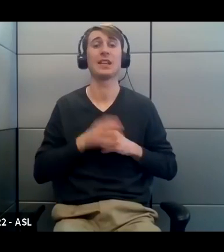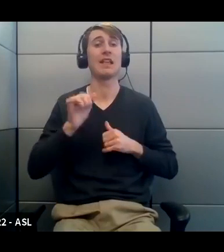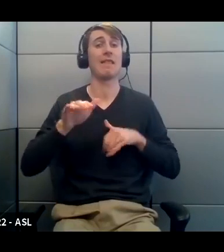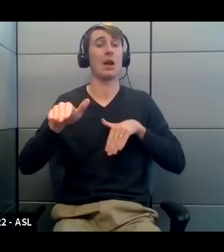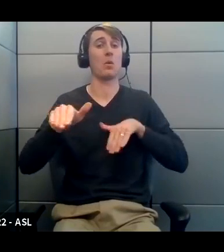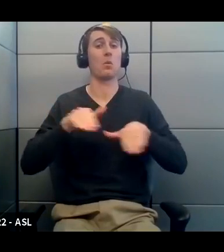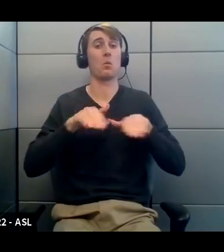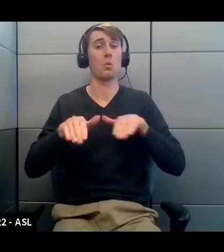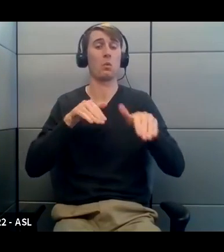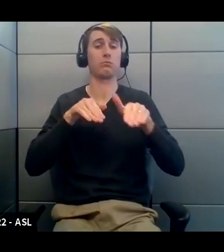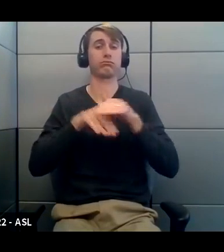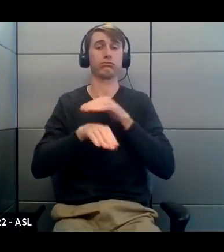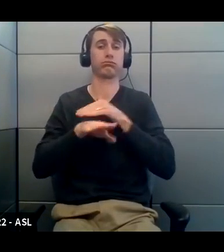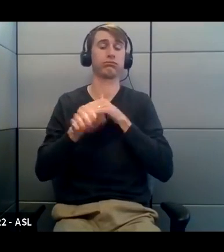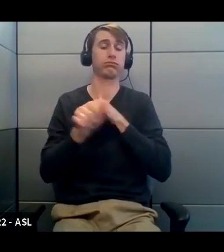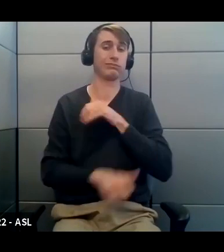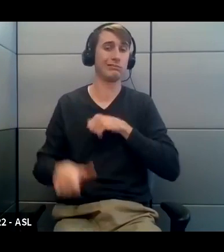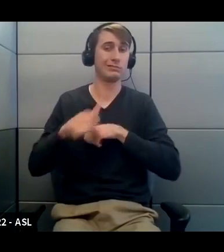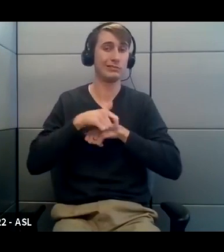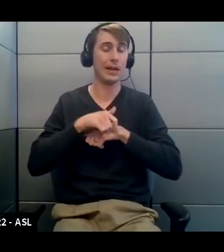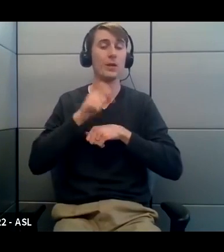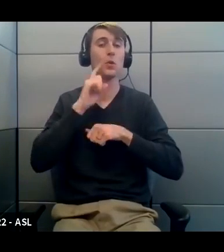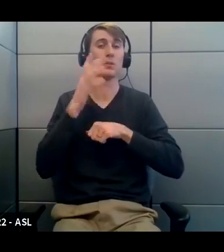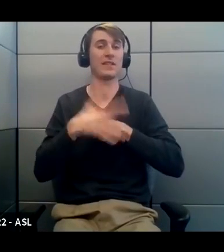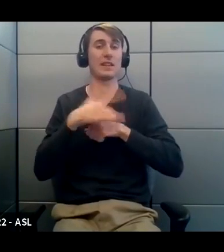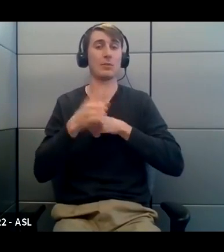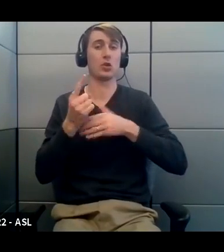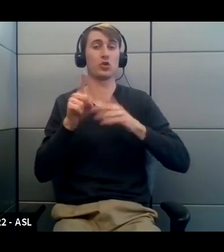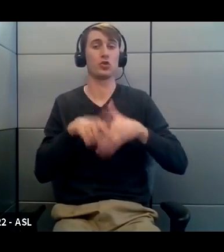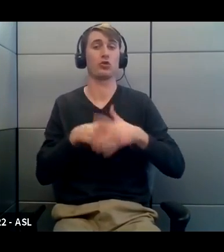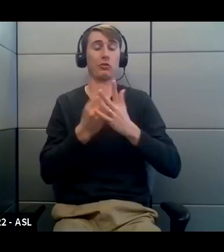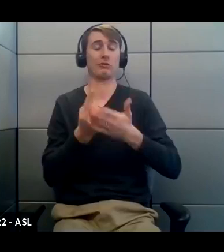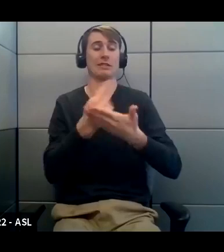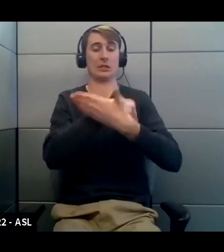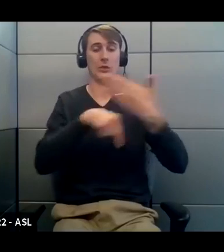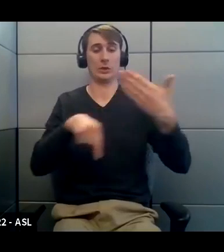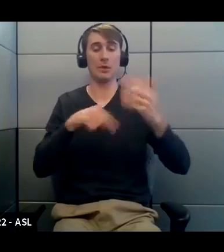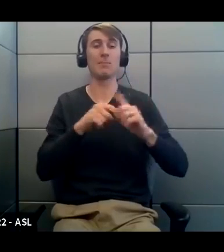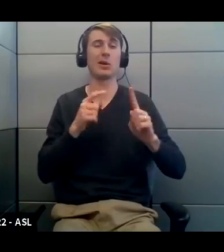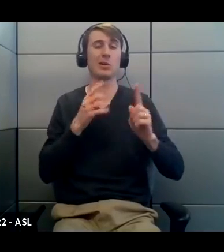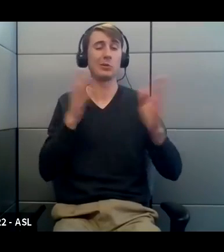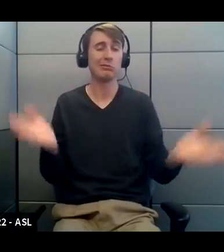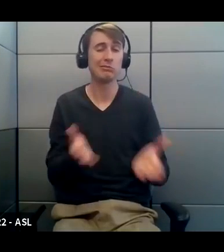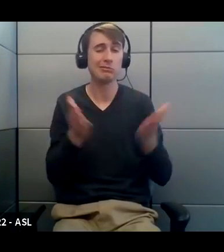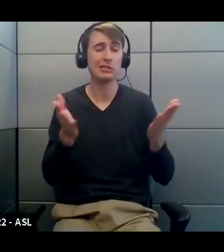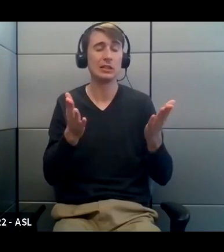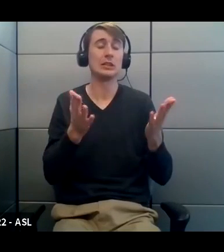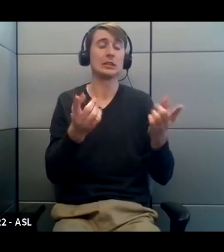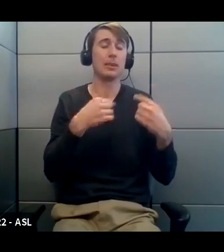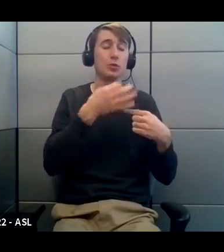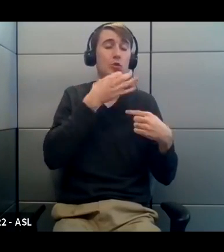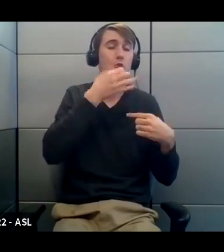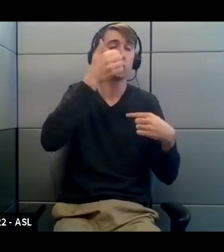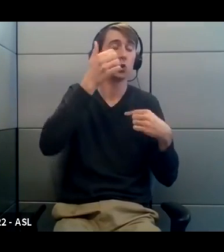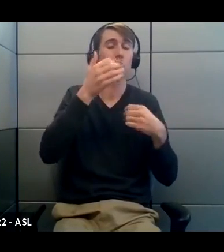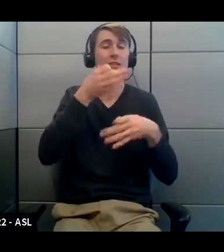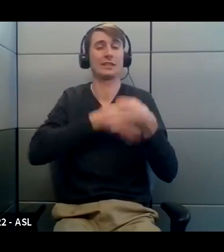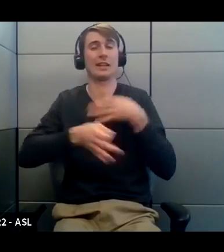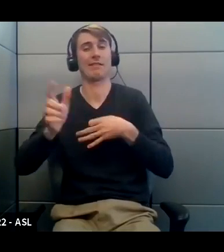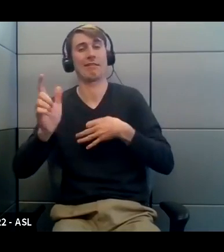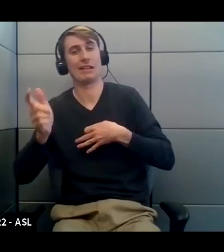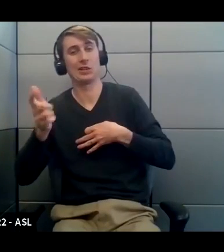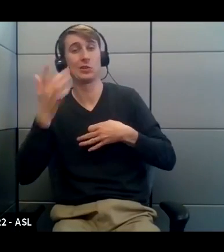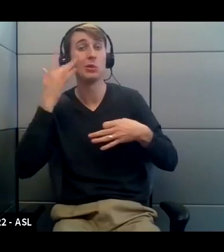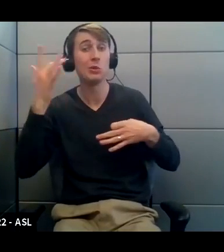going into next week. However, we really encourage you to come in sooner rather than later if you can, because you'll